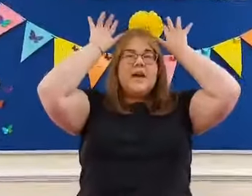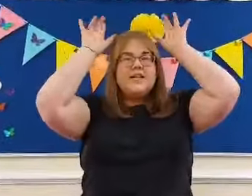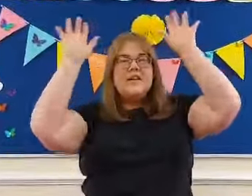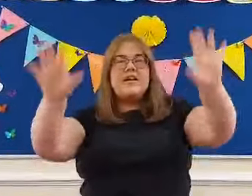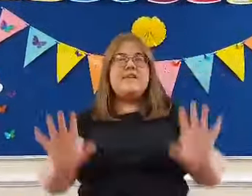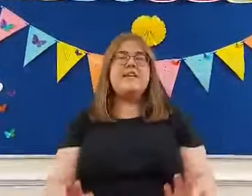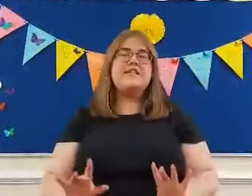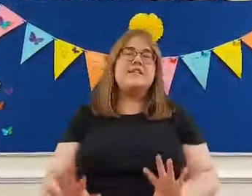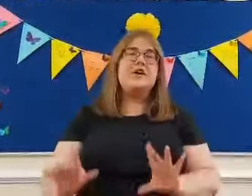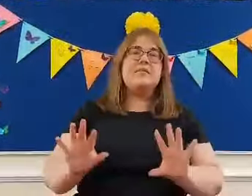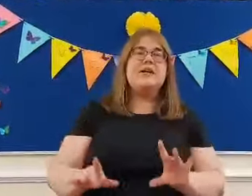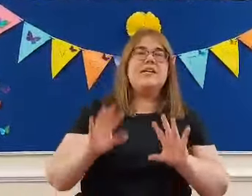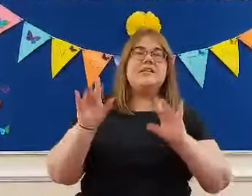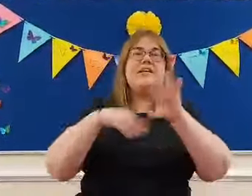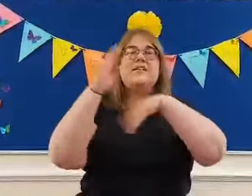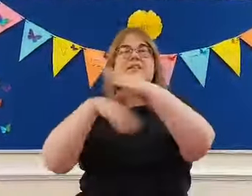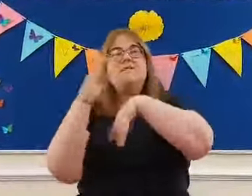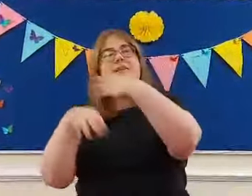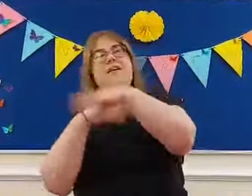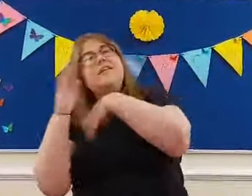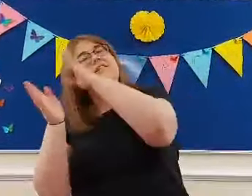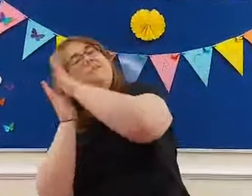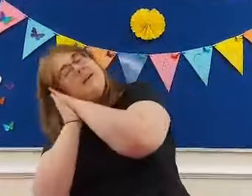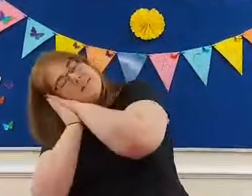head They're dancing harmonies and they're tumbling into bed.